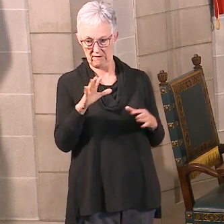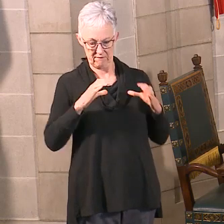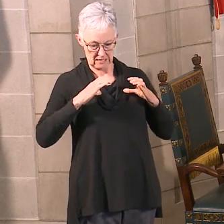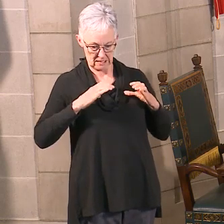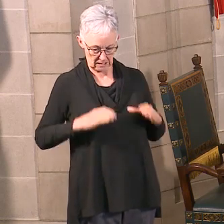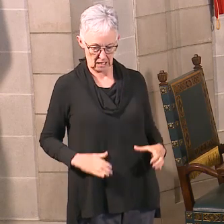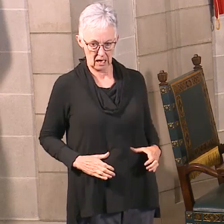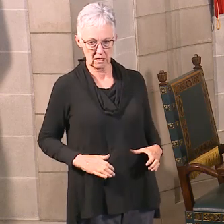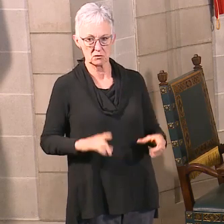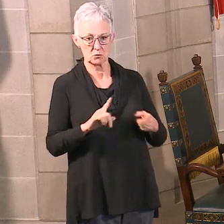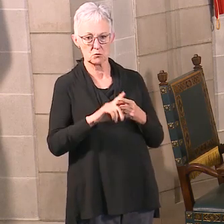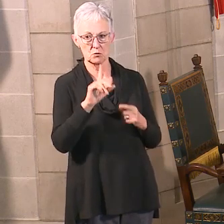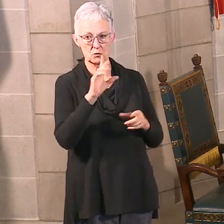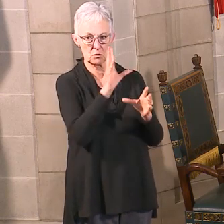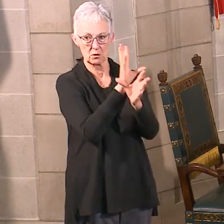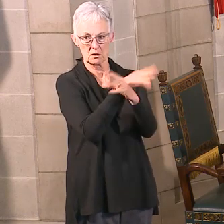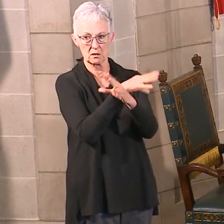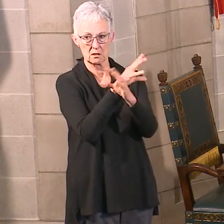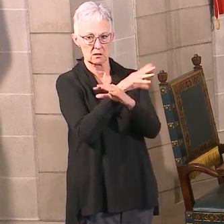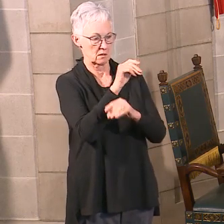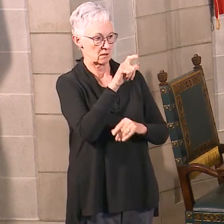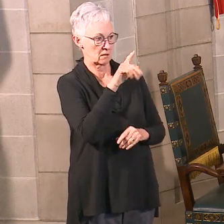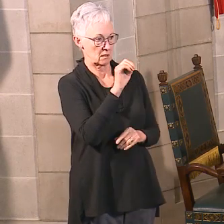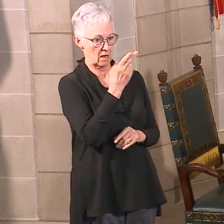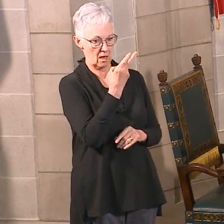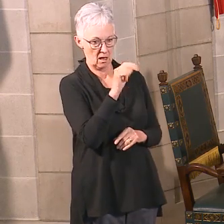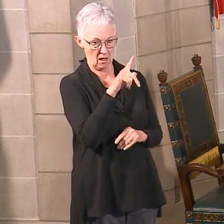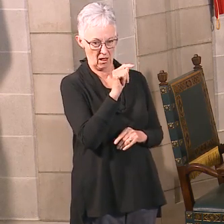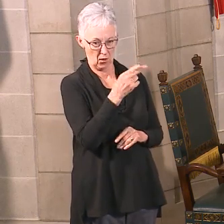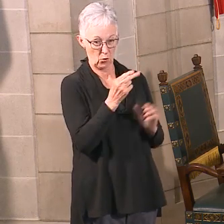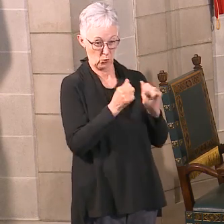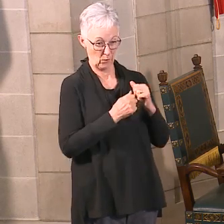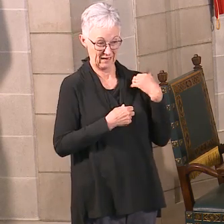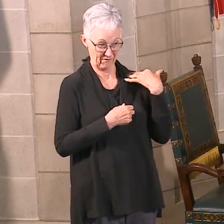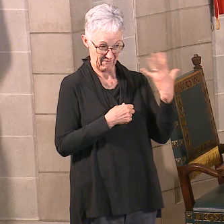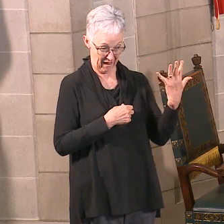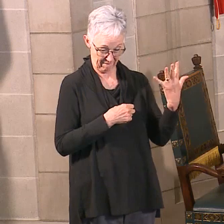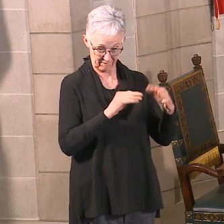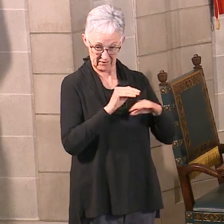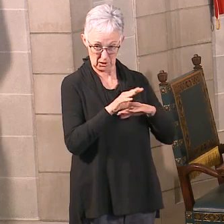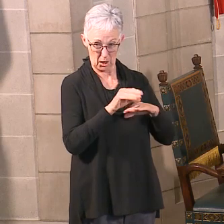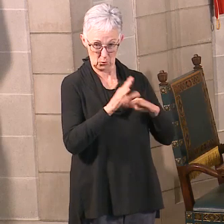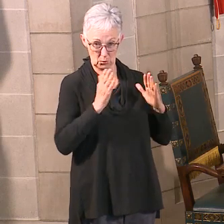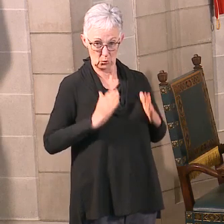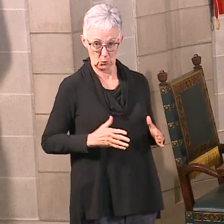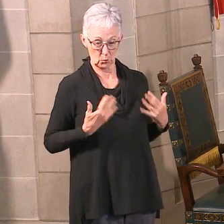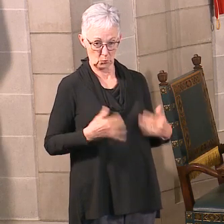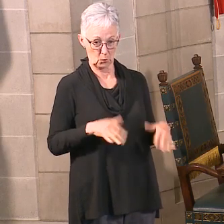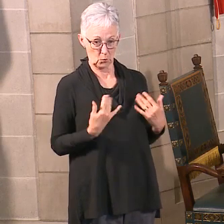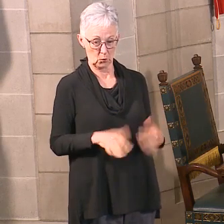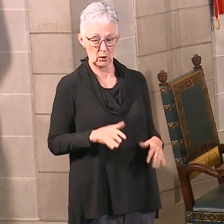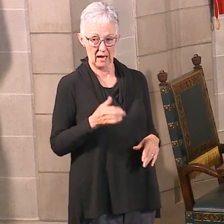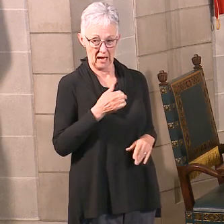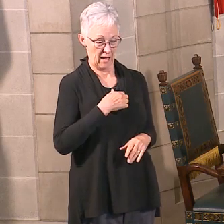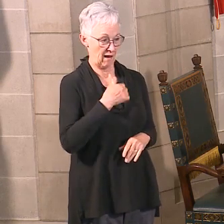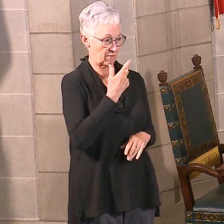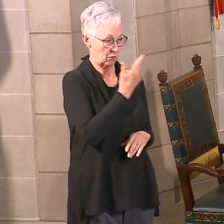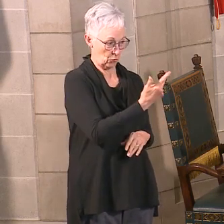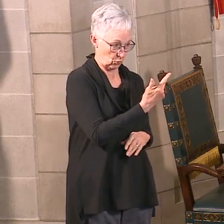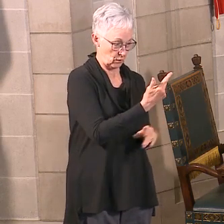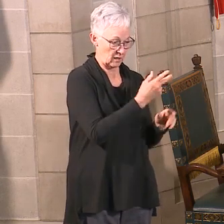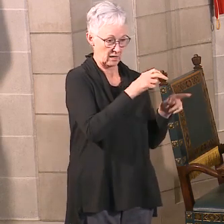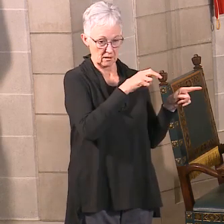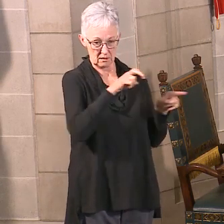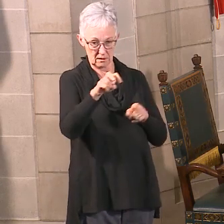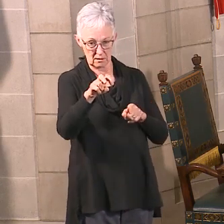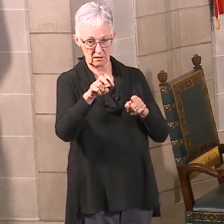five full-time therapists and a clinical director. They have transitioned three outpatient substance use groups and two intensive